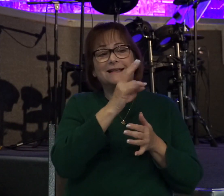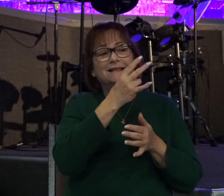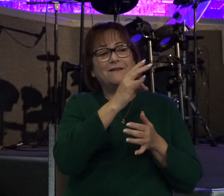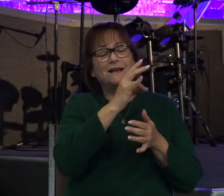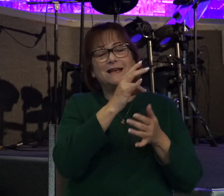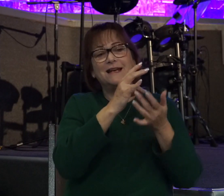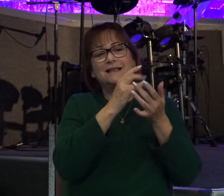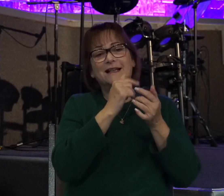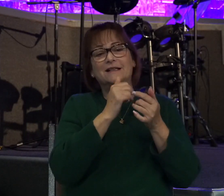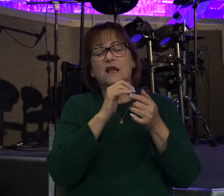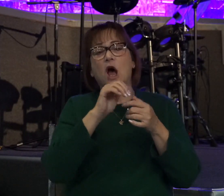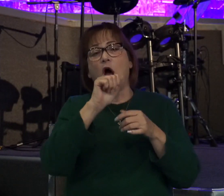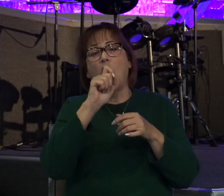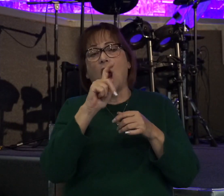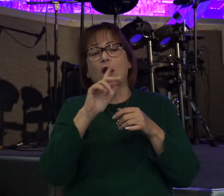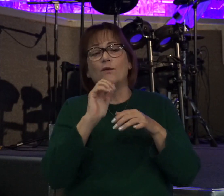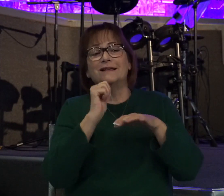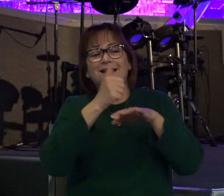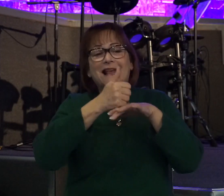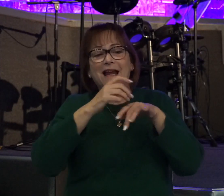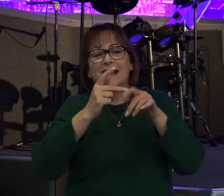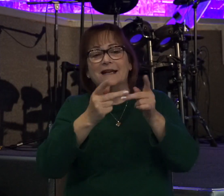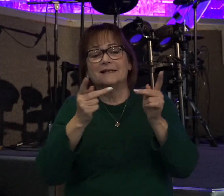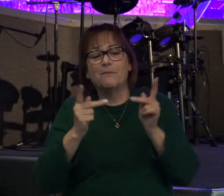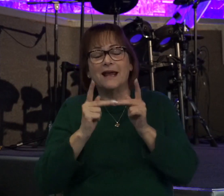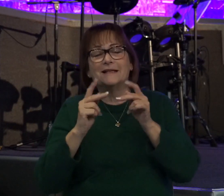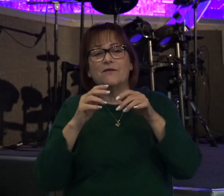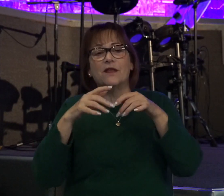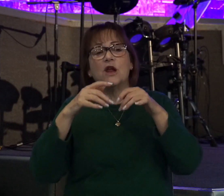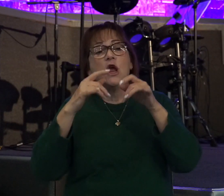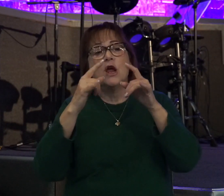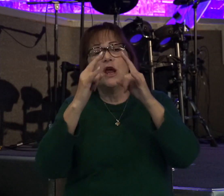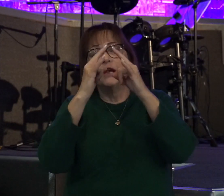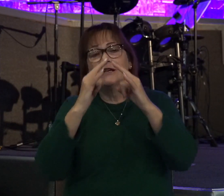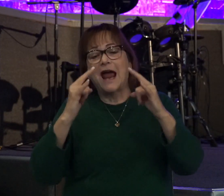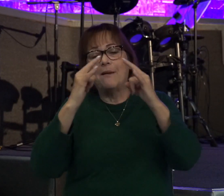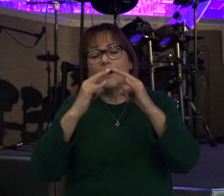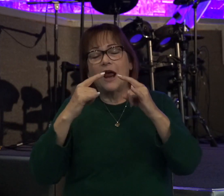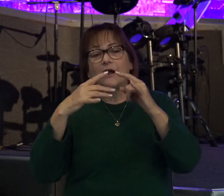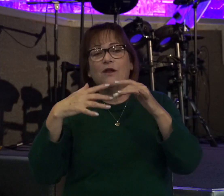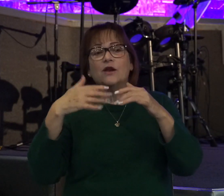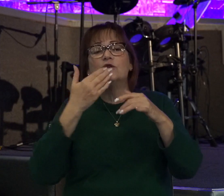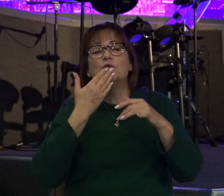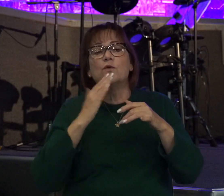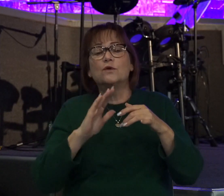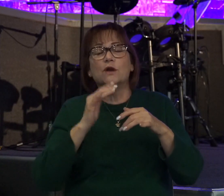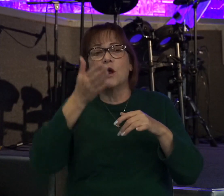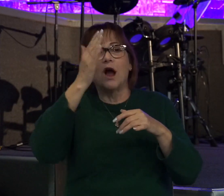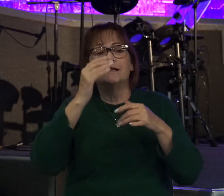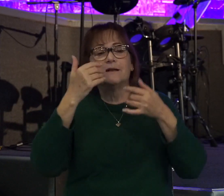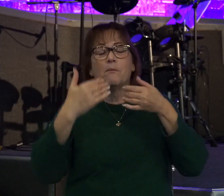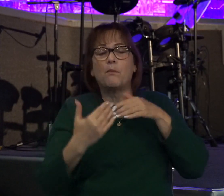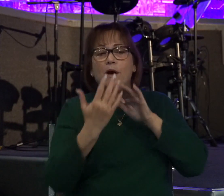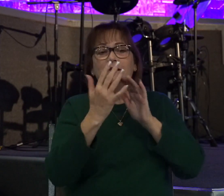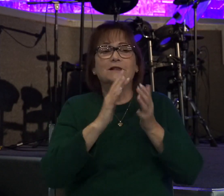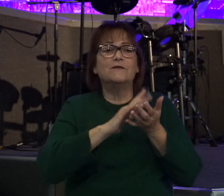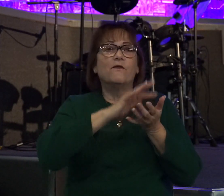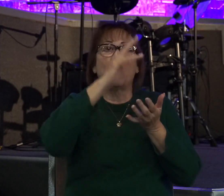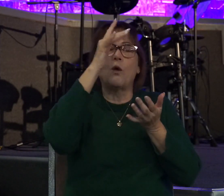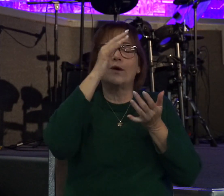was set in its place in the tabernacle. It's in Jerusalem. God's presence and glory was center in Israel